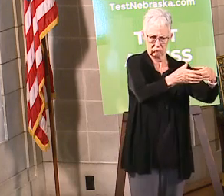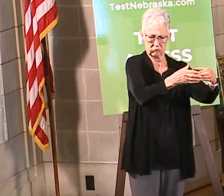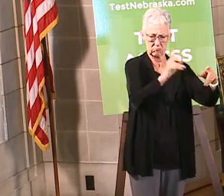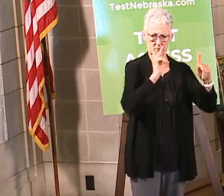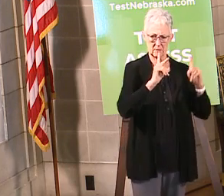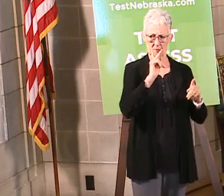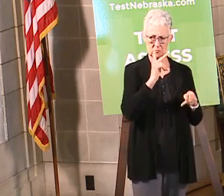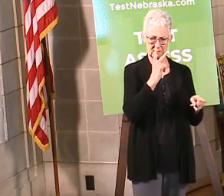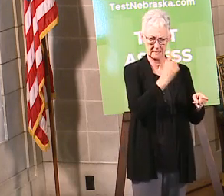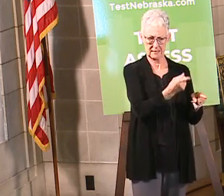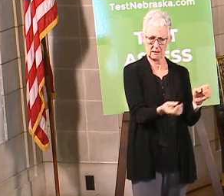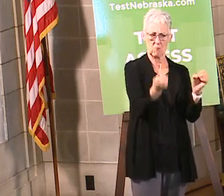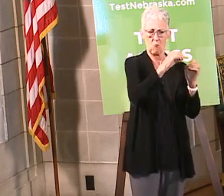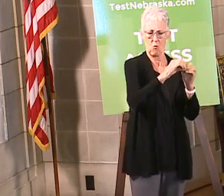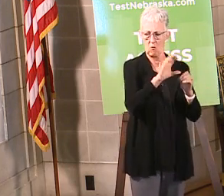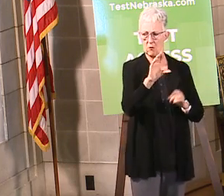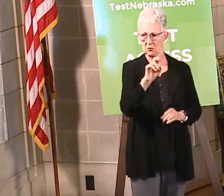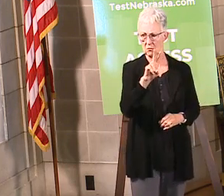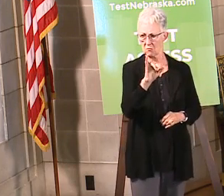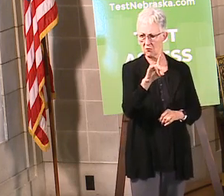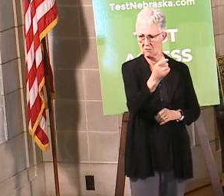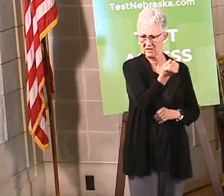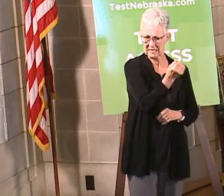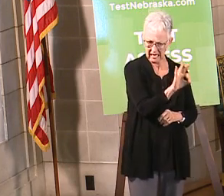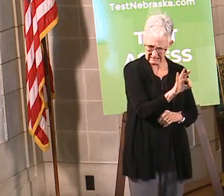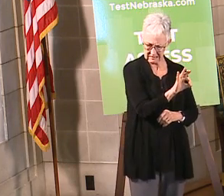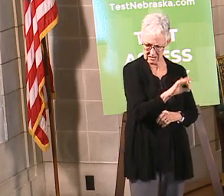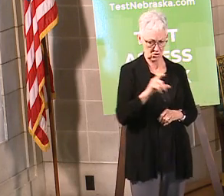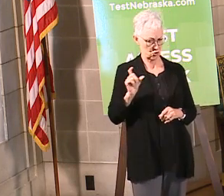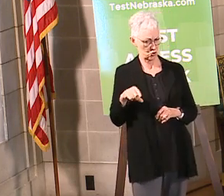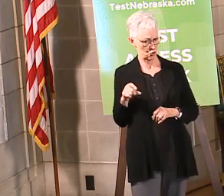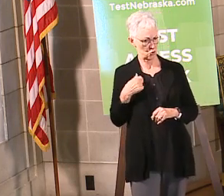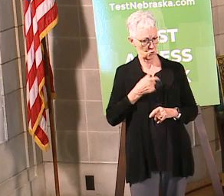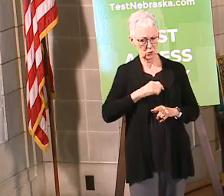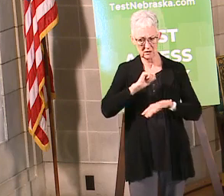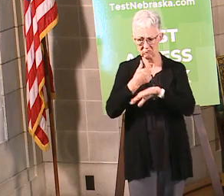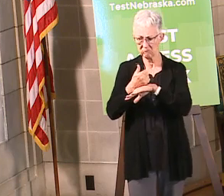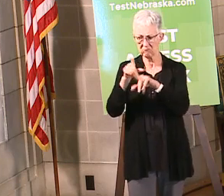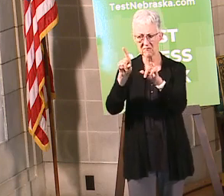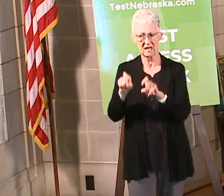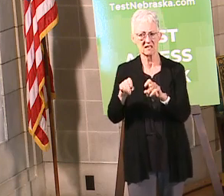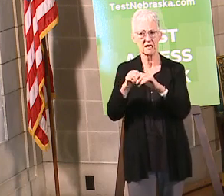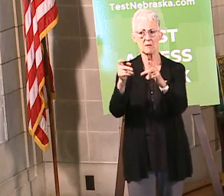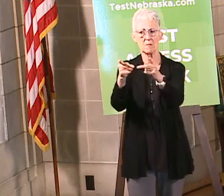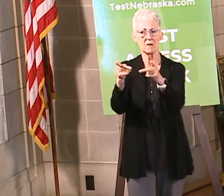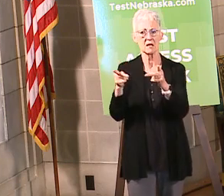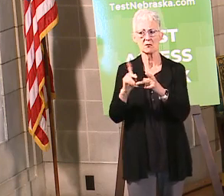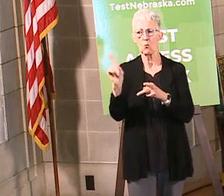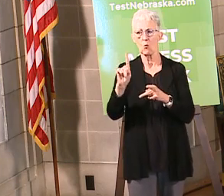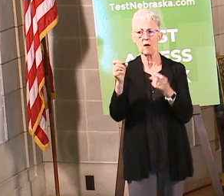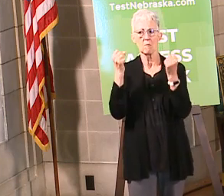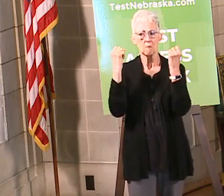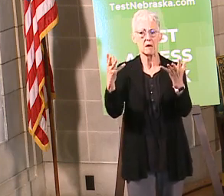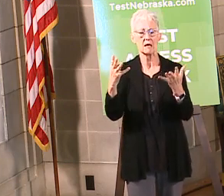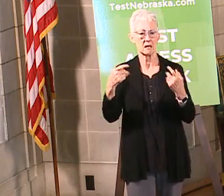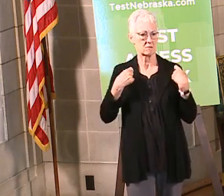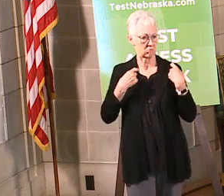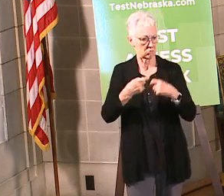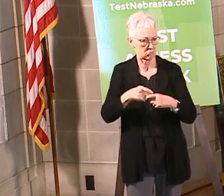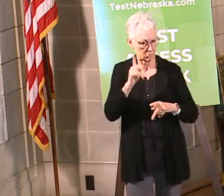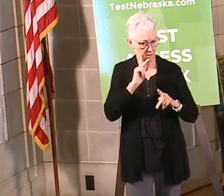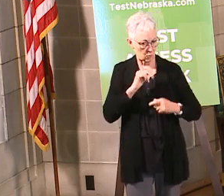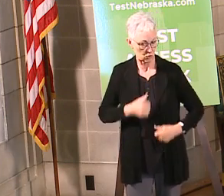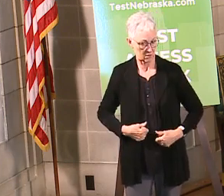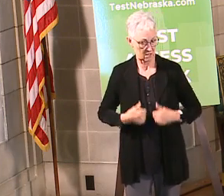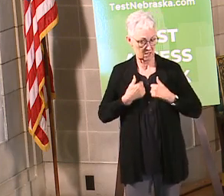cases of COVID-19, will you consider on-site testing in Latino communities such as South Omaha? So first of all, Tara, we have been doing